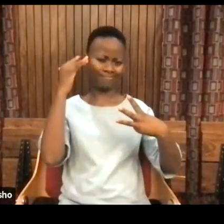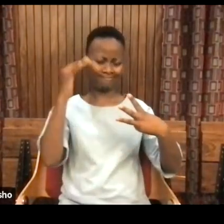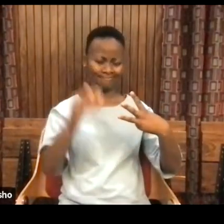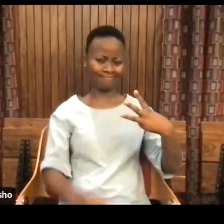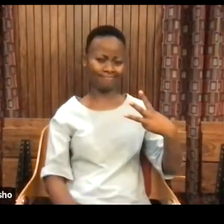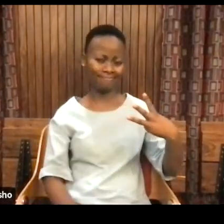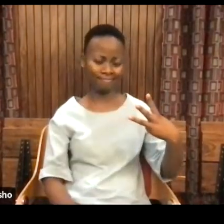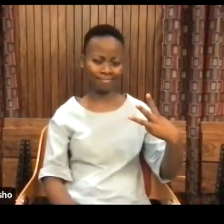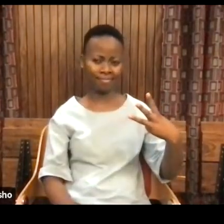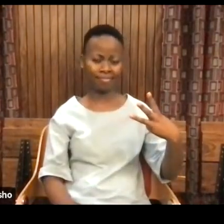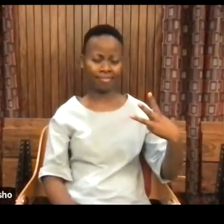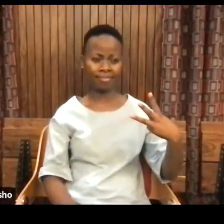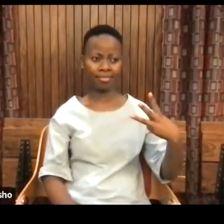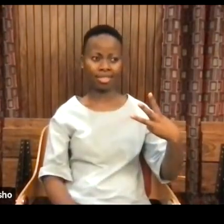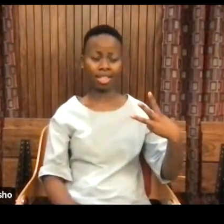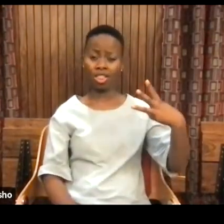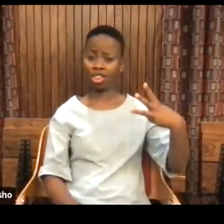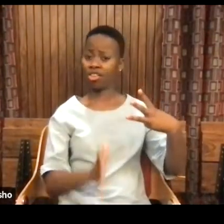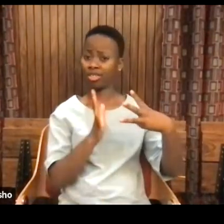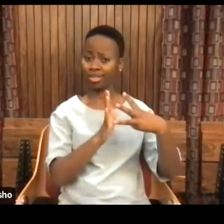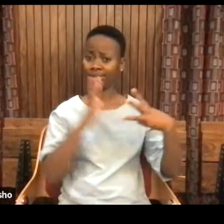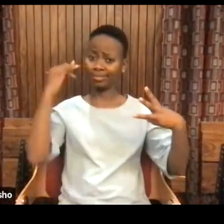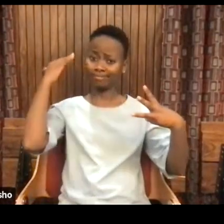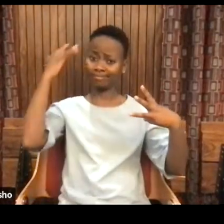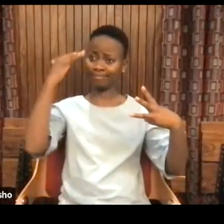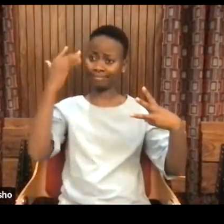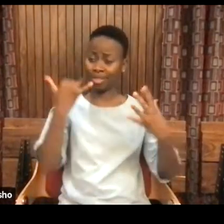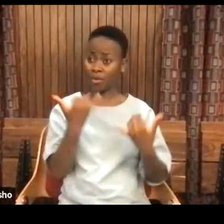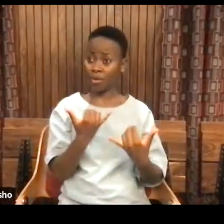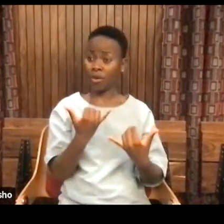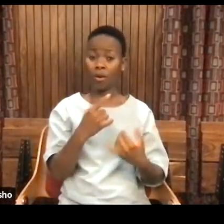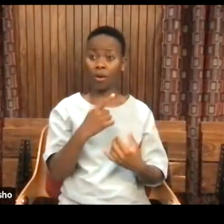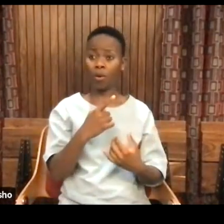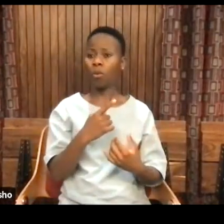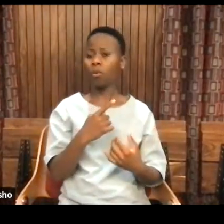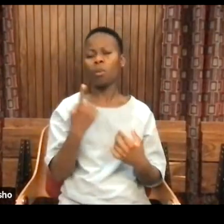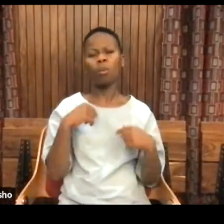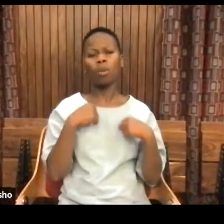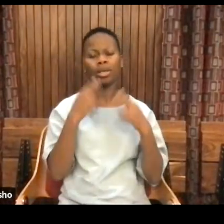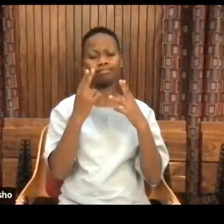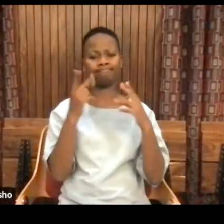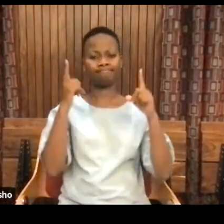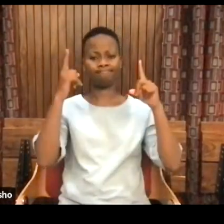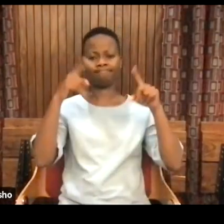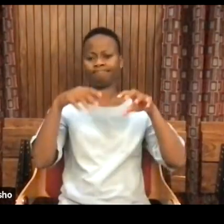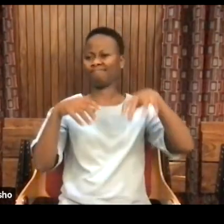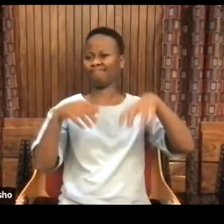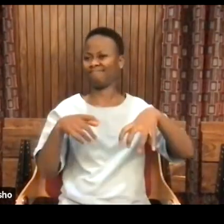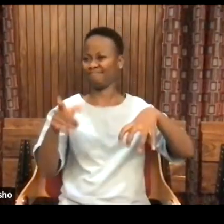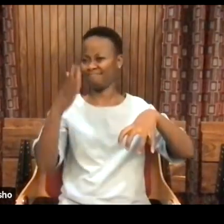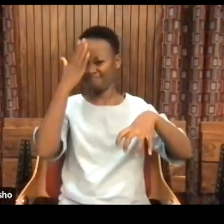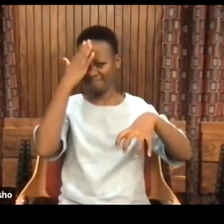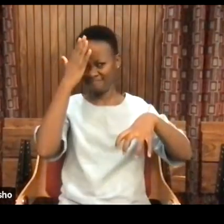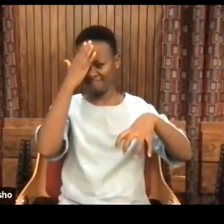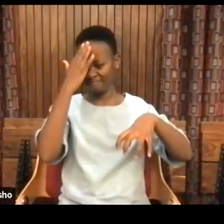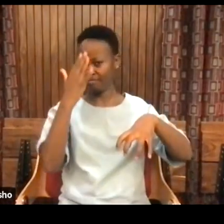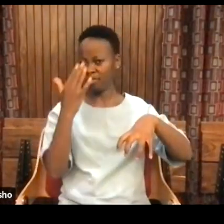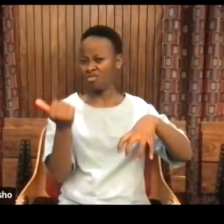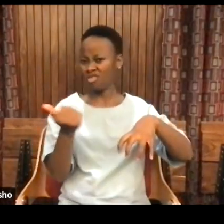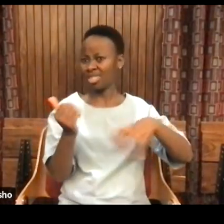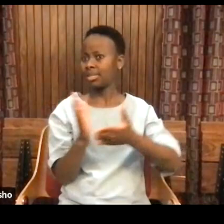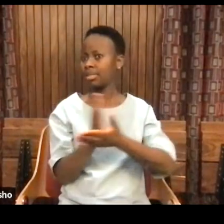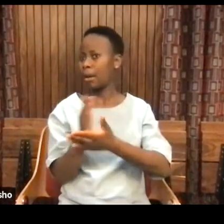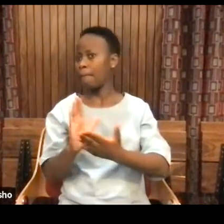The third consideration is what every one of you, because we're in a university context, knows, and those of you who are artists know this too,